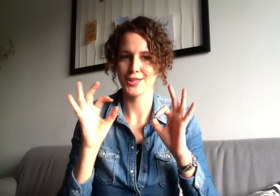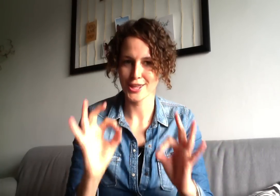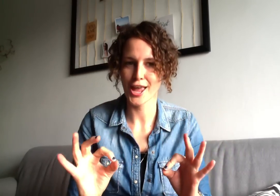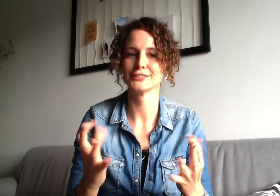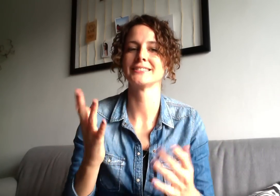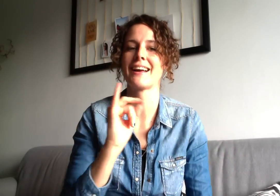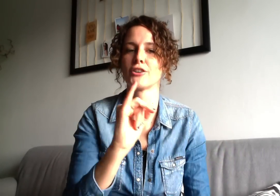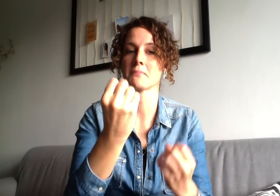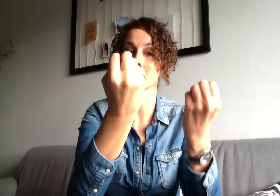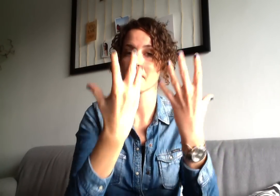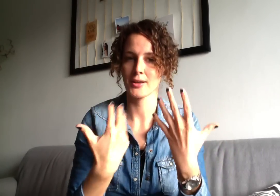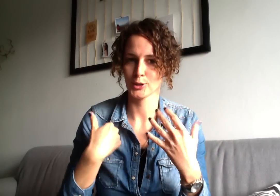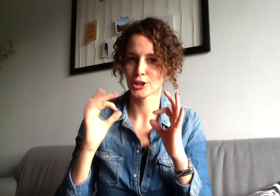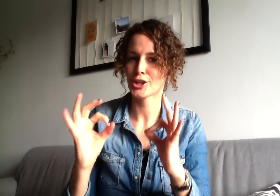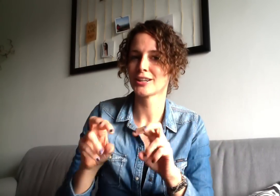I so sweet.